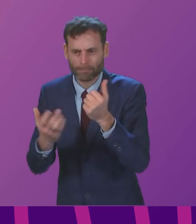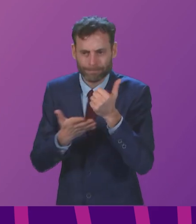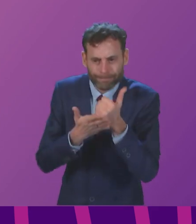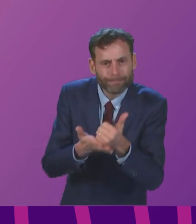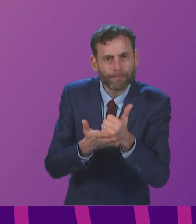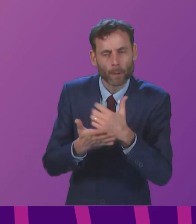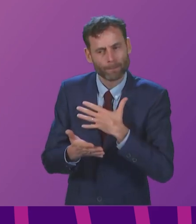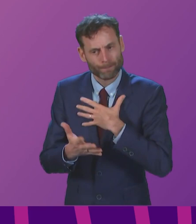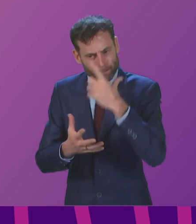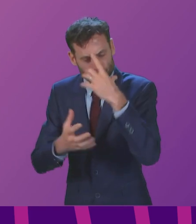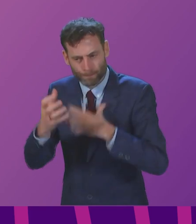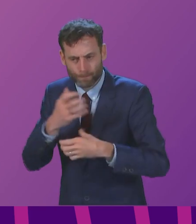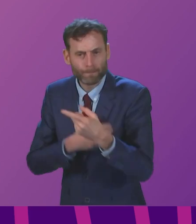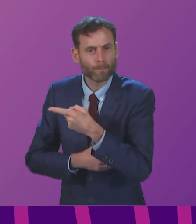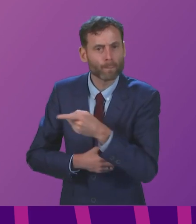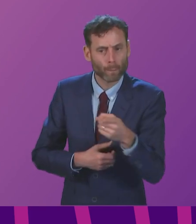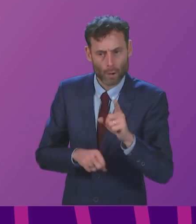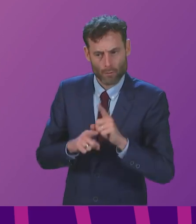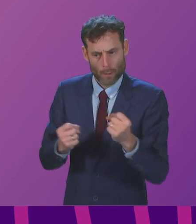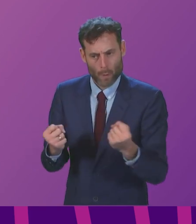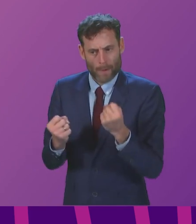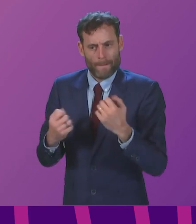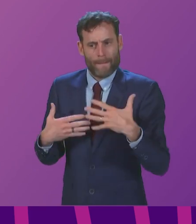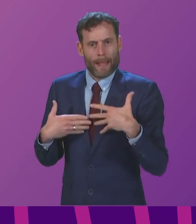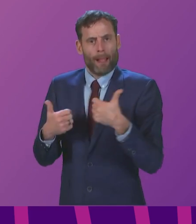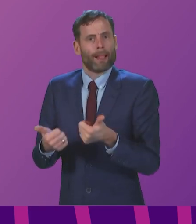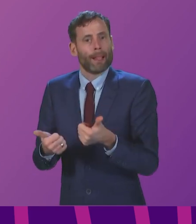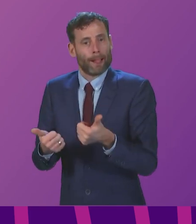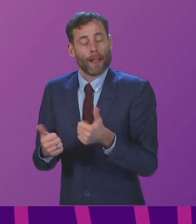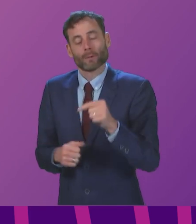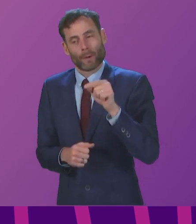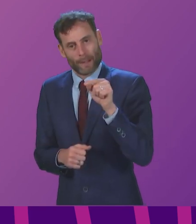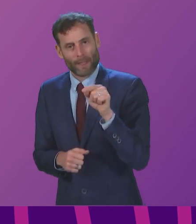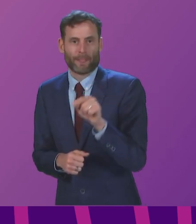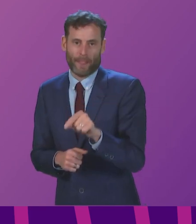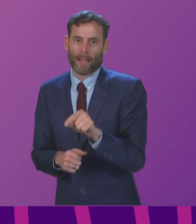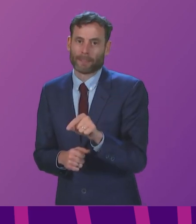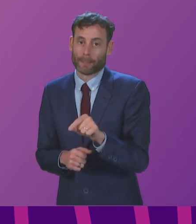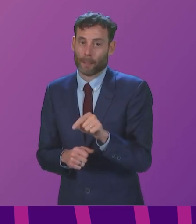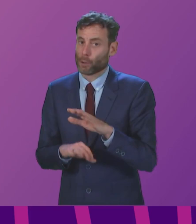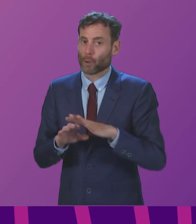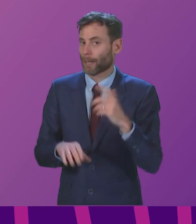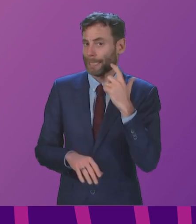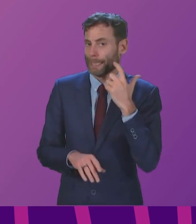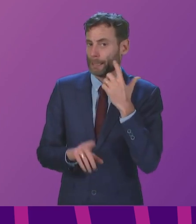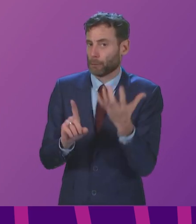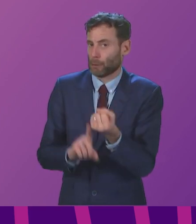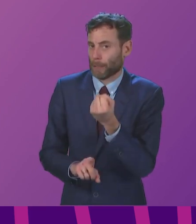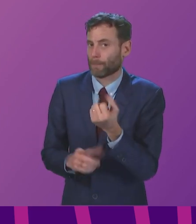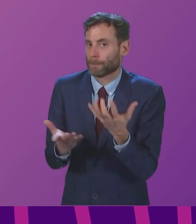of compassion and healing. Now, that is a mighty tall order, isn't it?